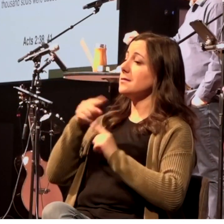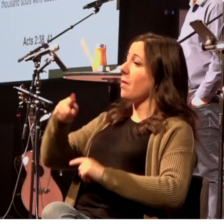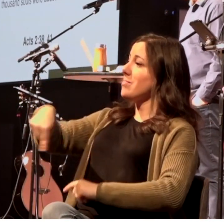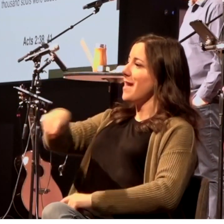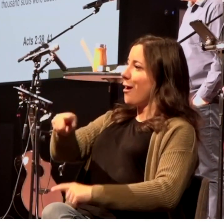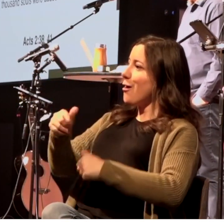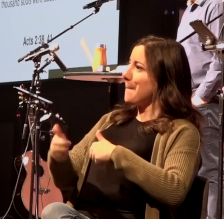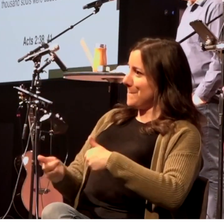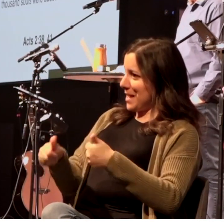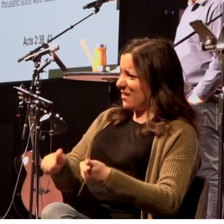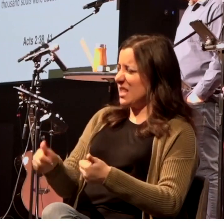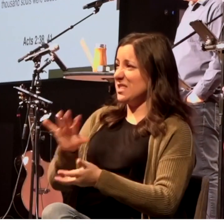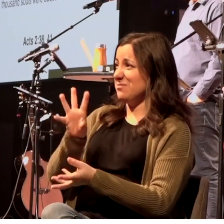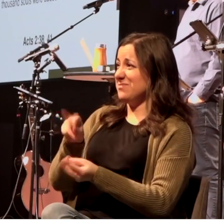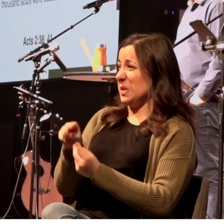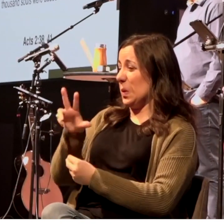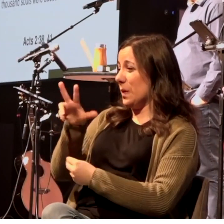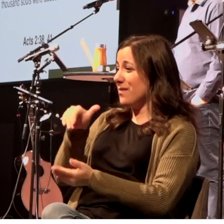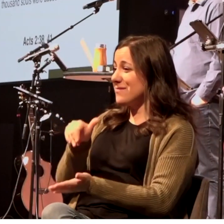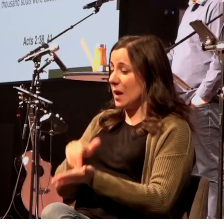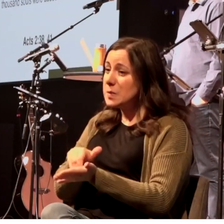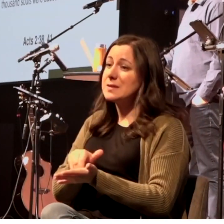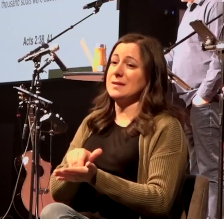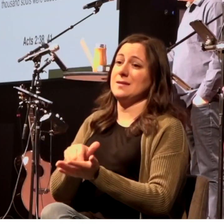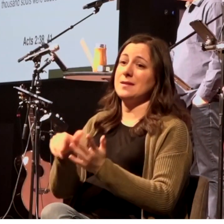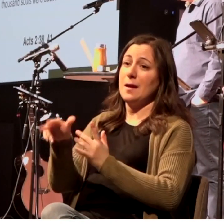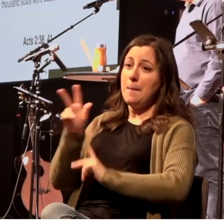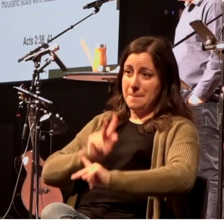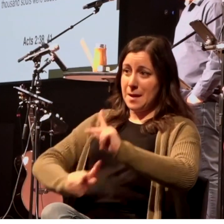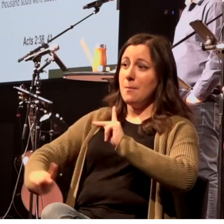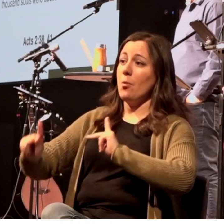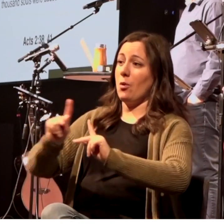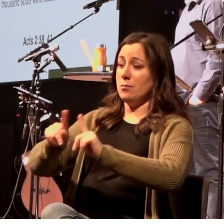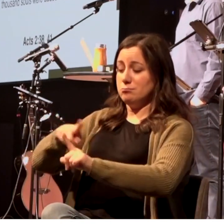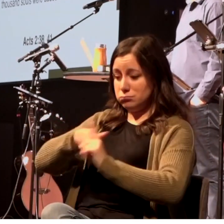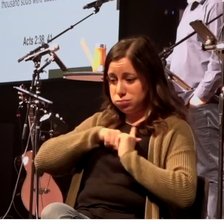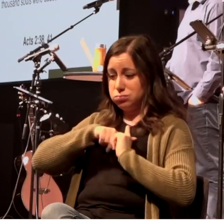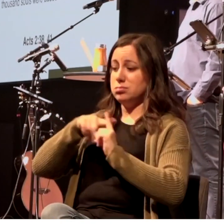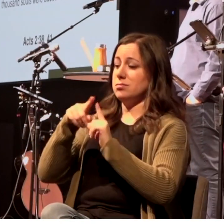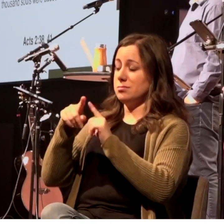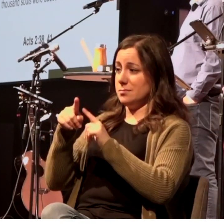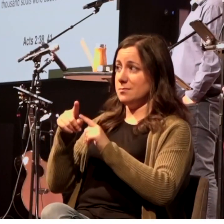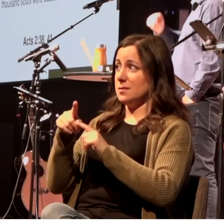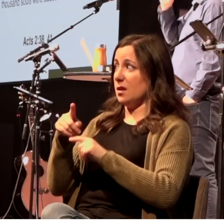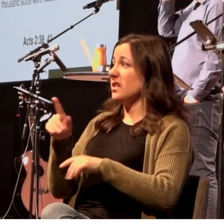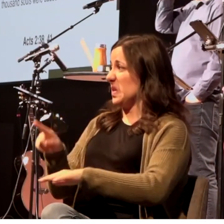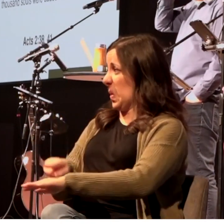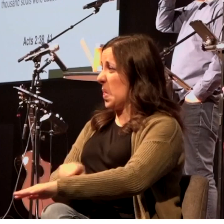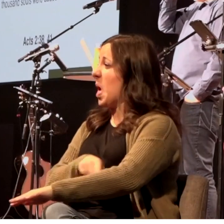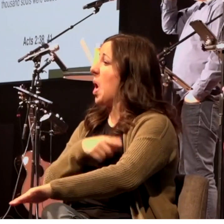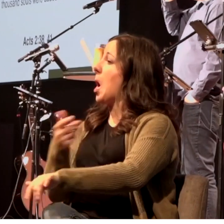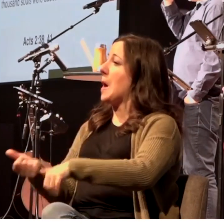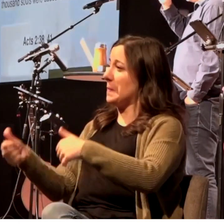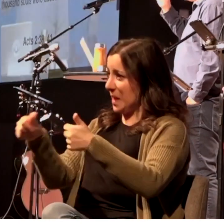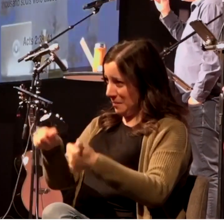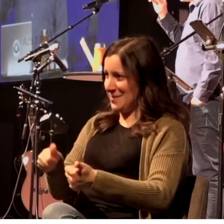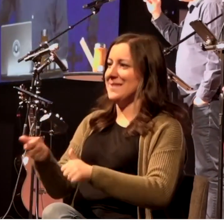day about 3,000 souls were added to them that was a long baptism right? Now